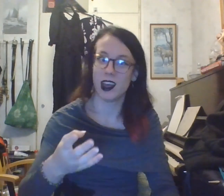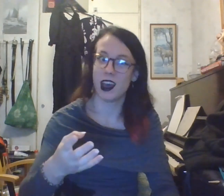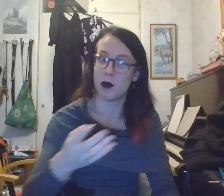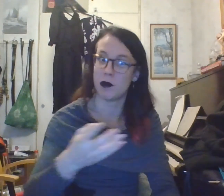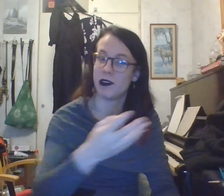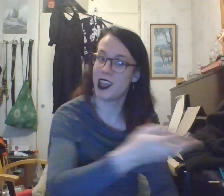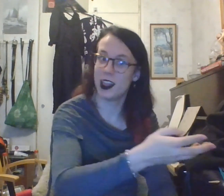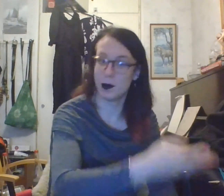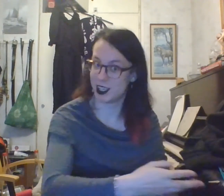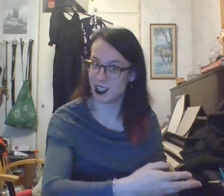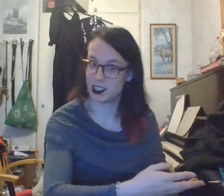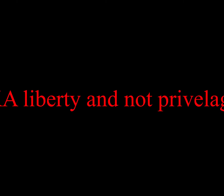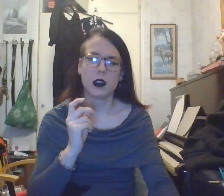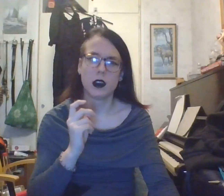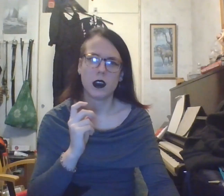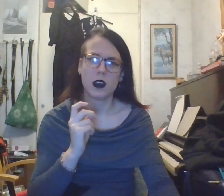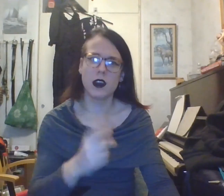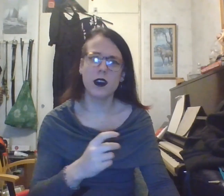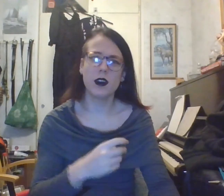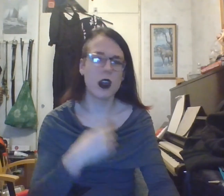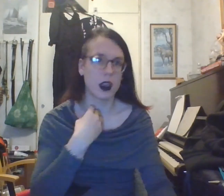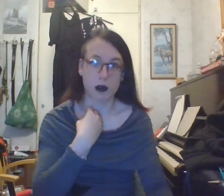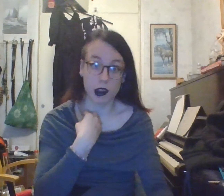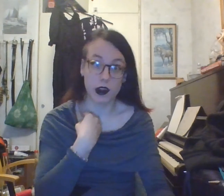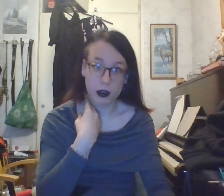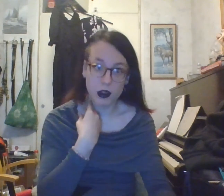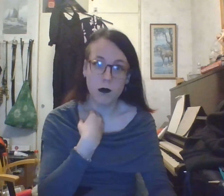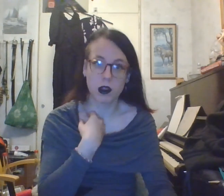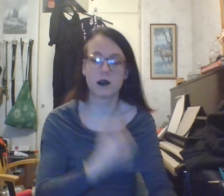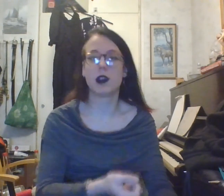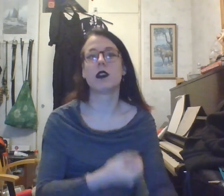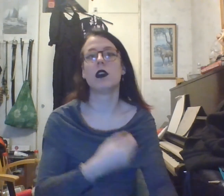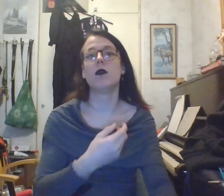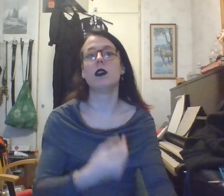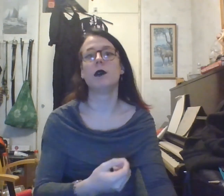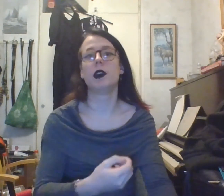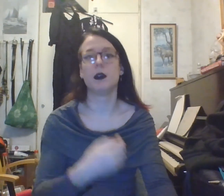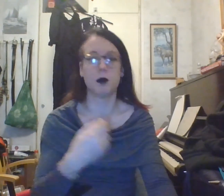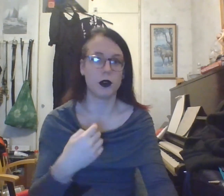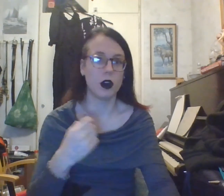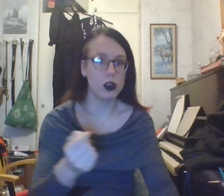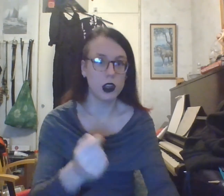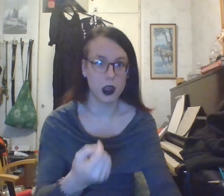removes their liberties. Another great example of this would be when anarchists